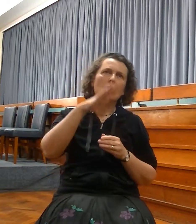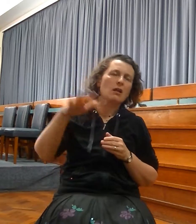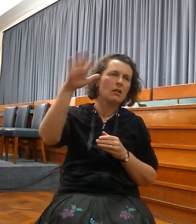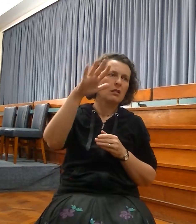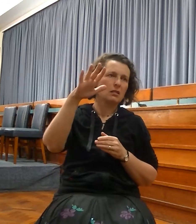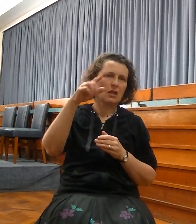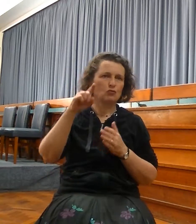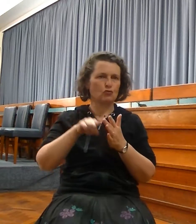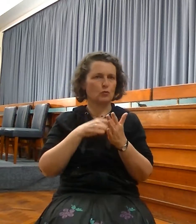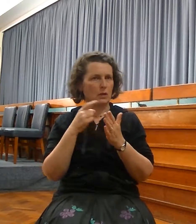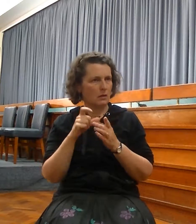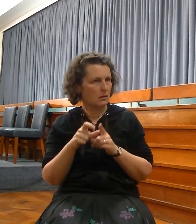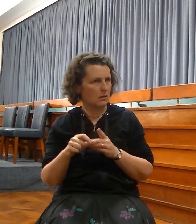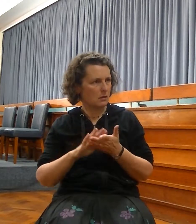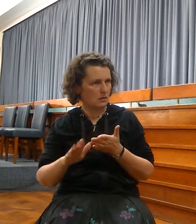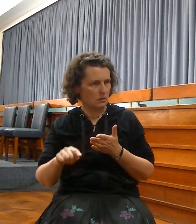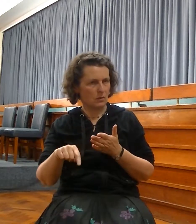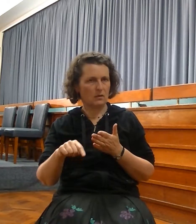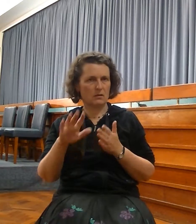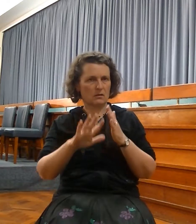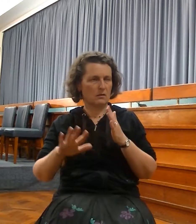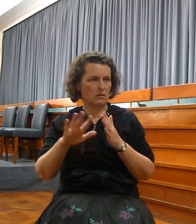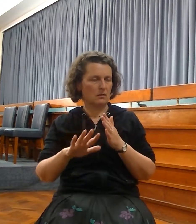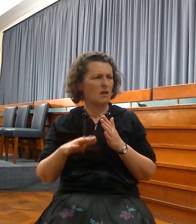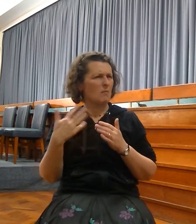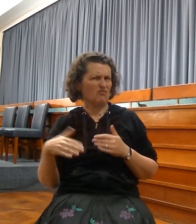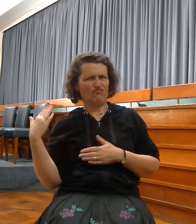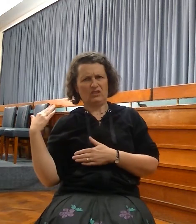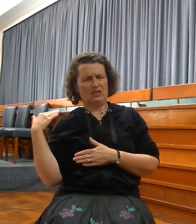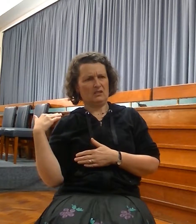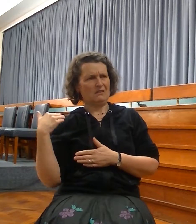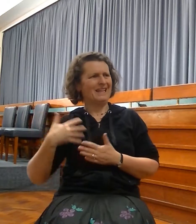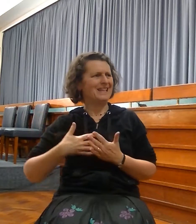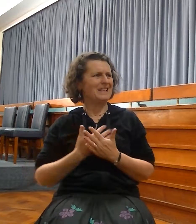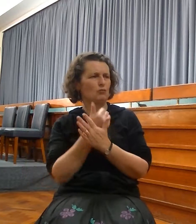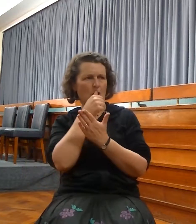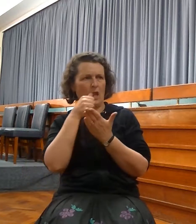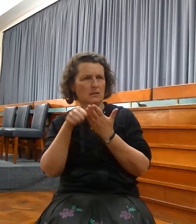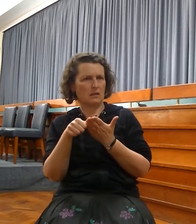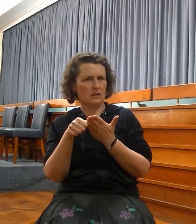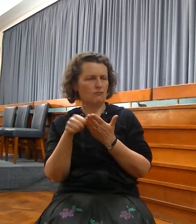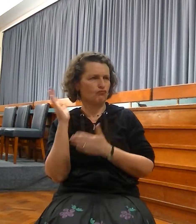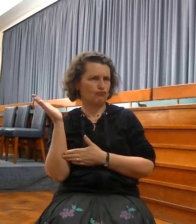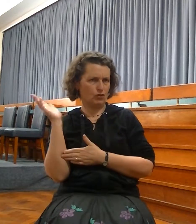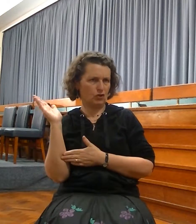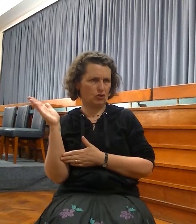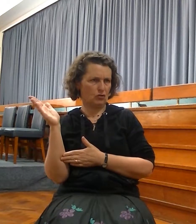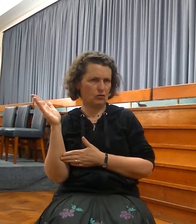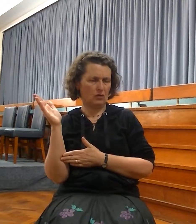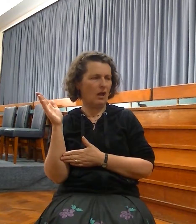recent weeks, in the letter to the Hebrews, where these very words are quoted, and they're referred to the New